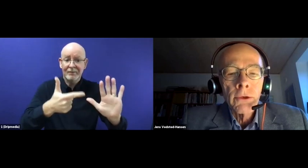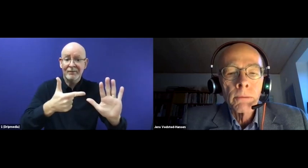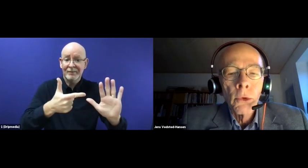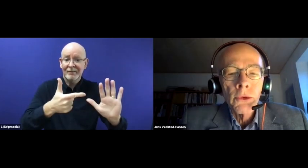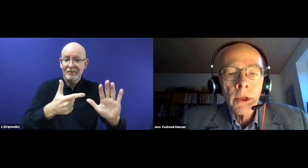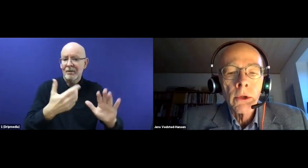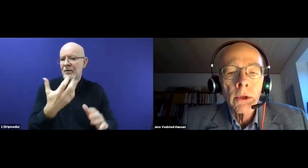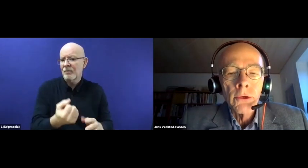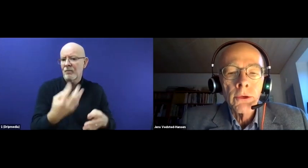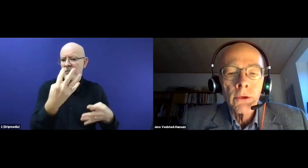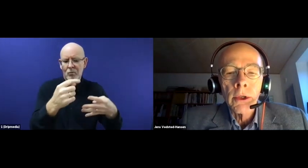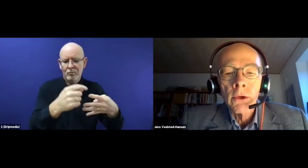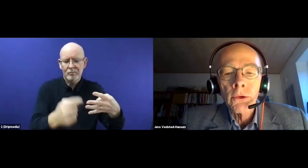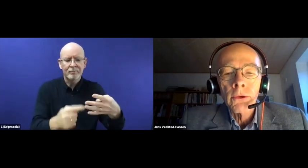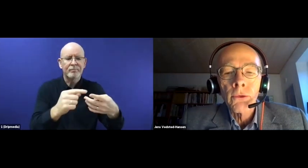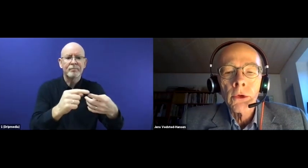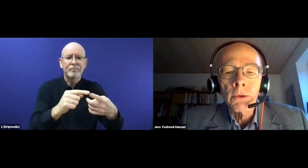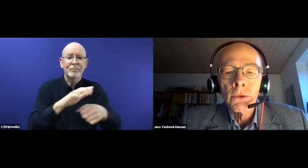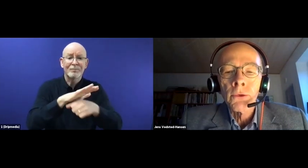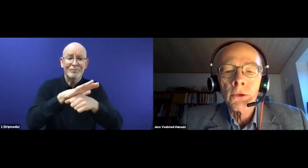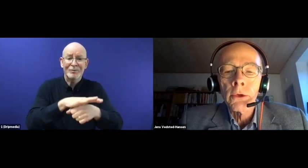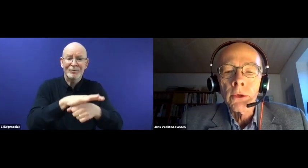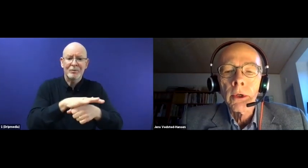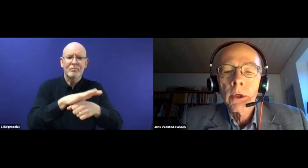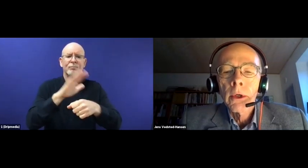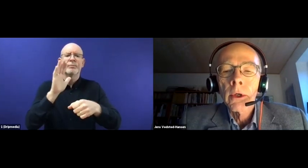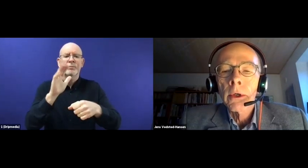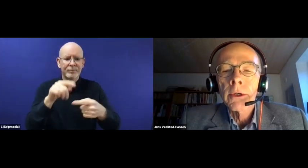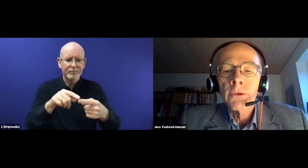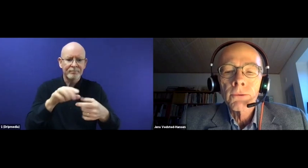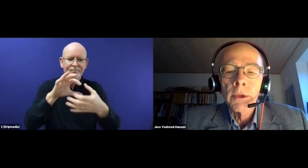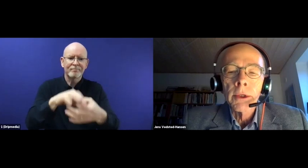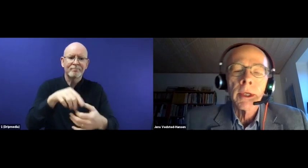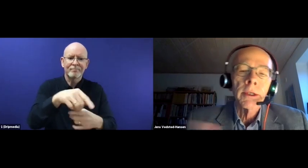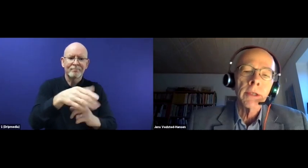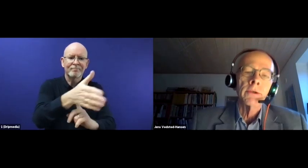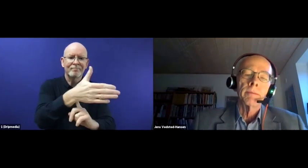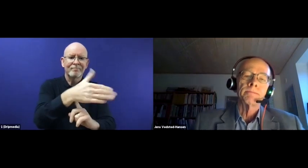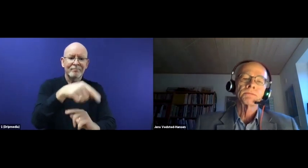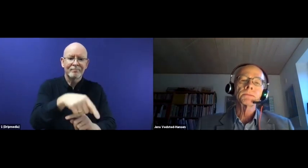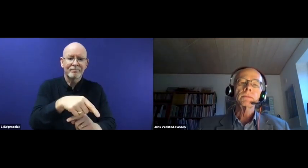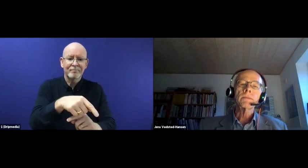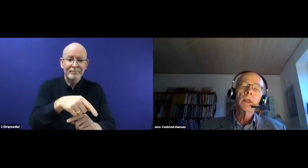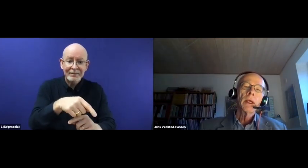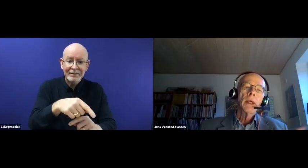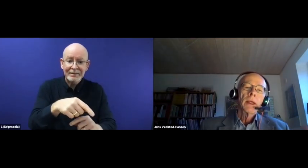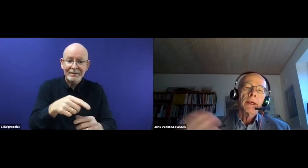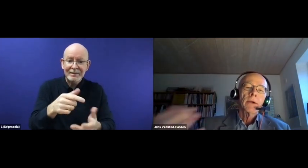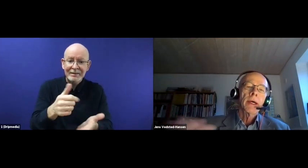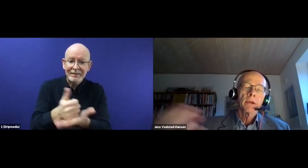supporting conditions in countries of origin for the return in safety and dignity. Now, I'm not